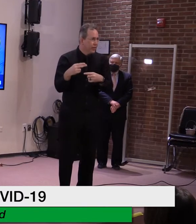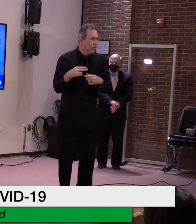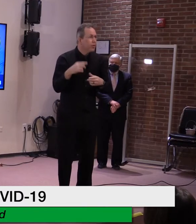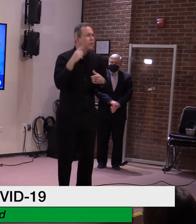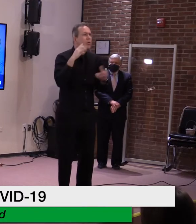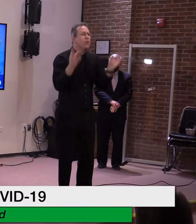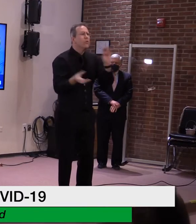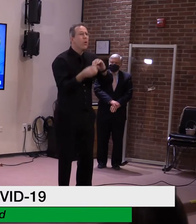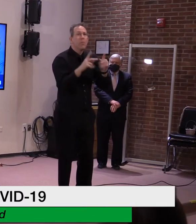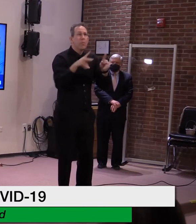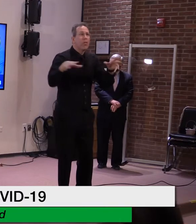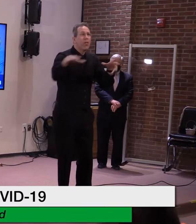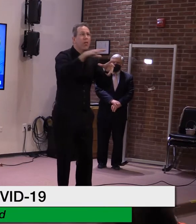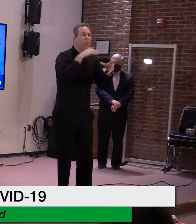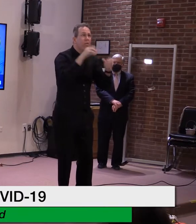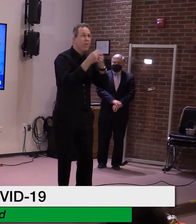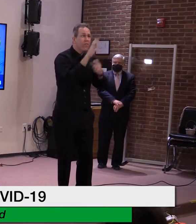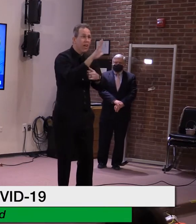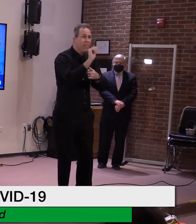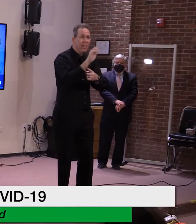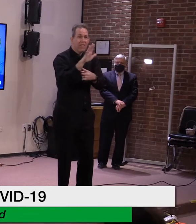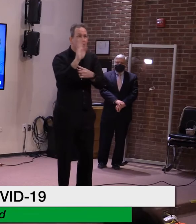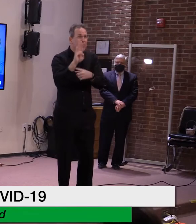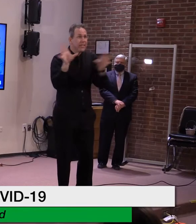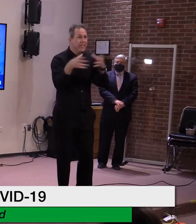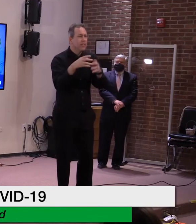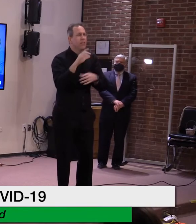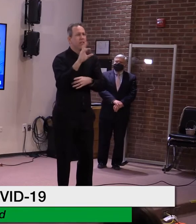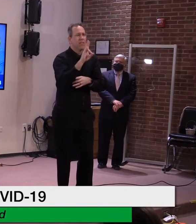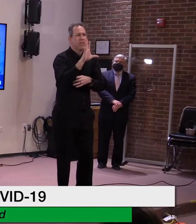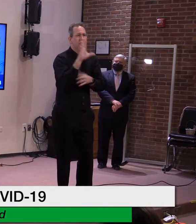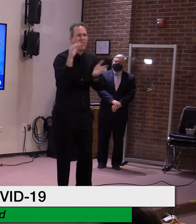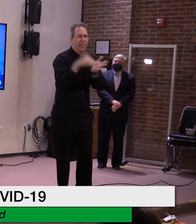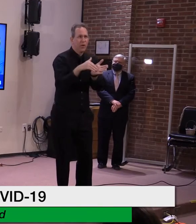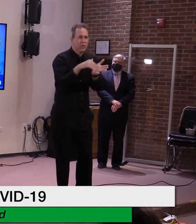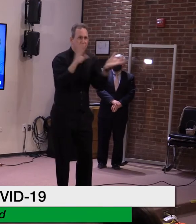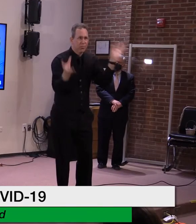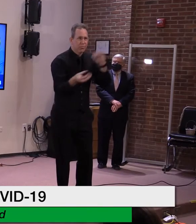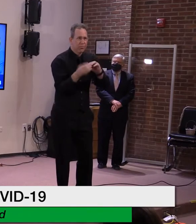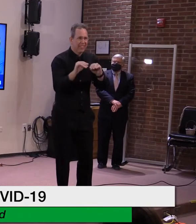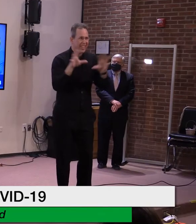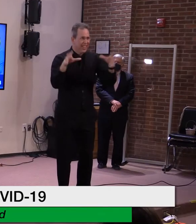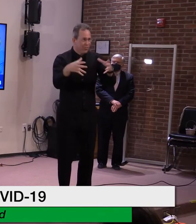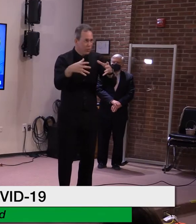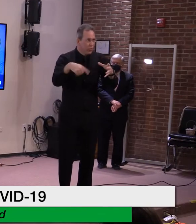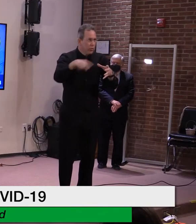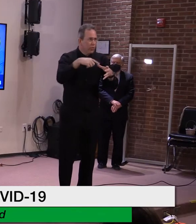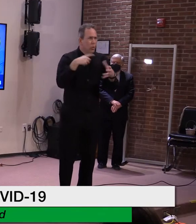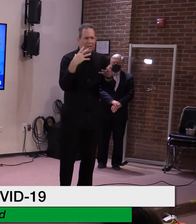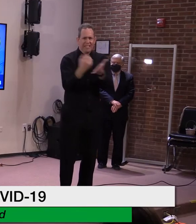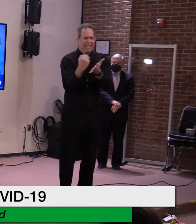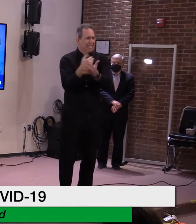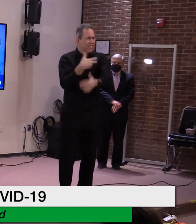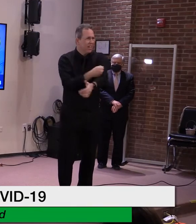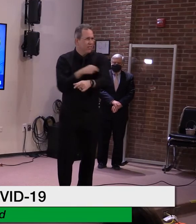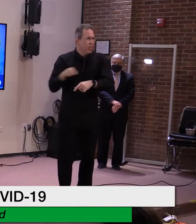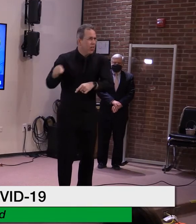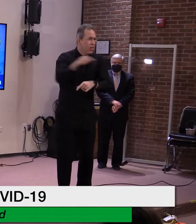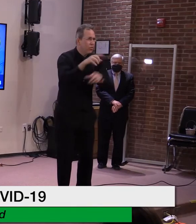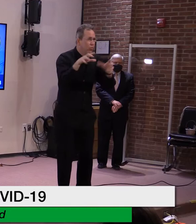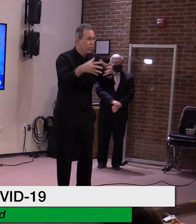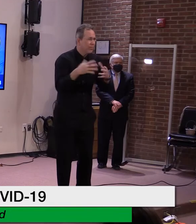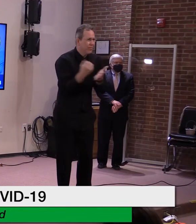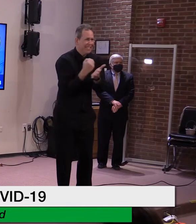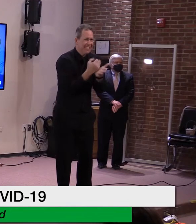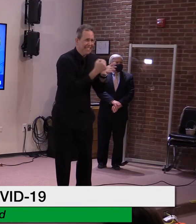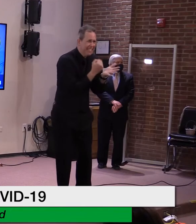75,000, so we want to make sure that we get to them as quickly as possible. Secretary Smith will talk about